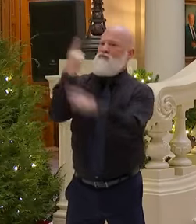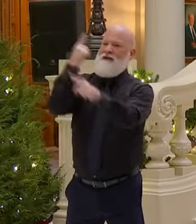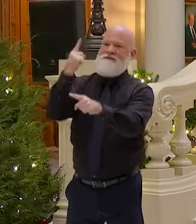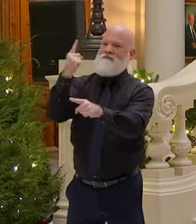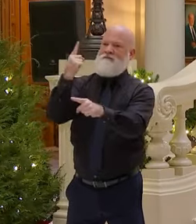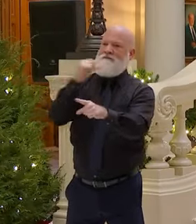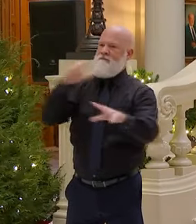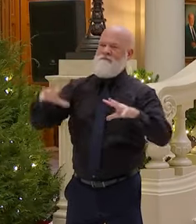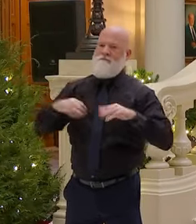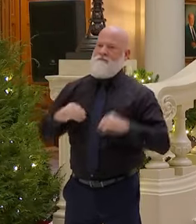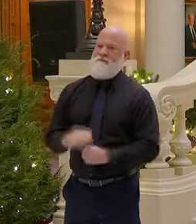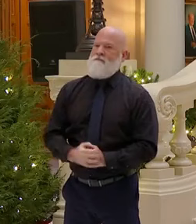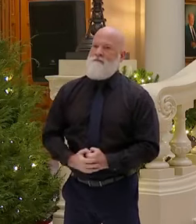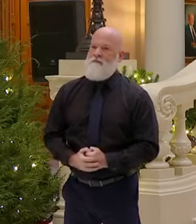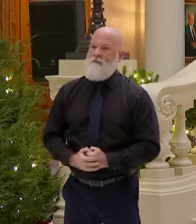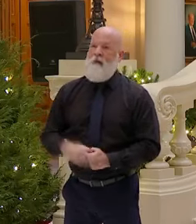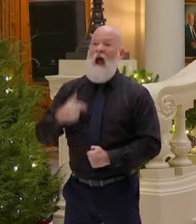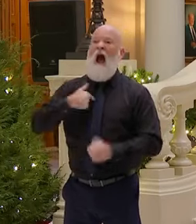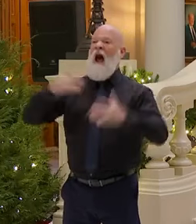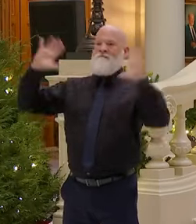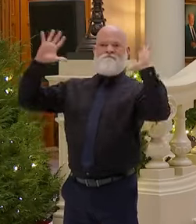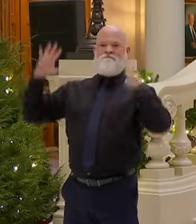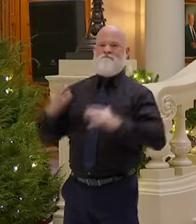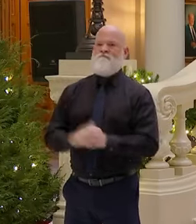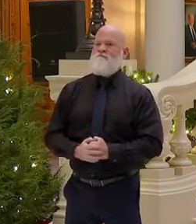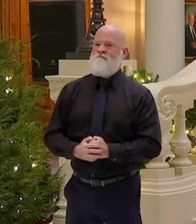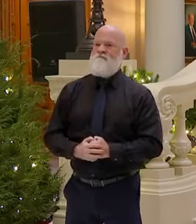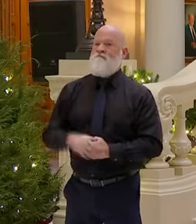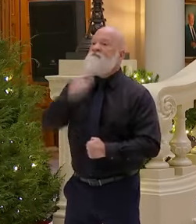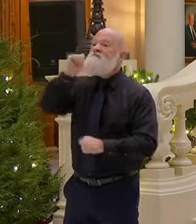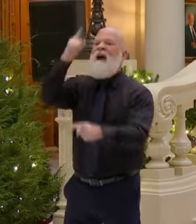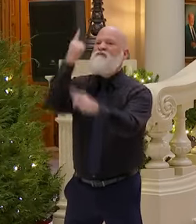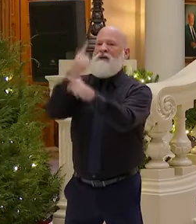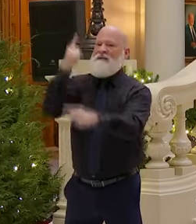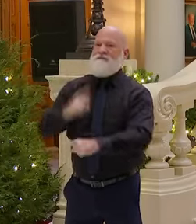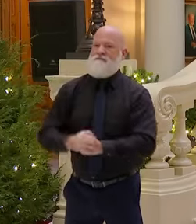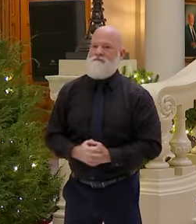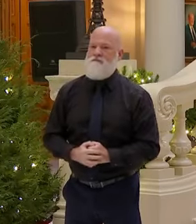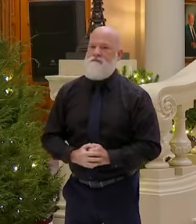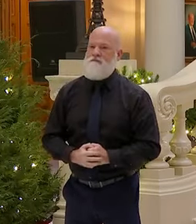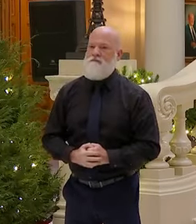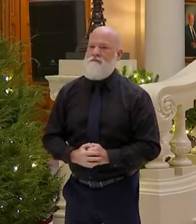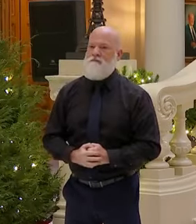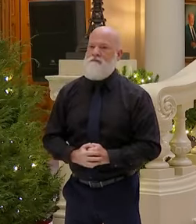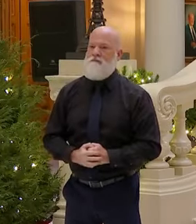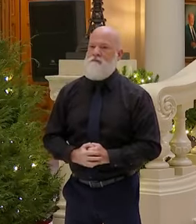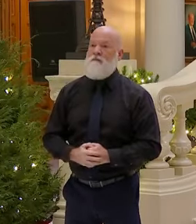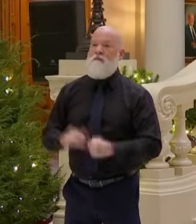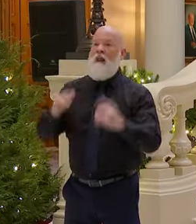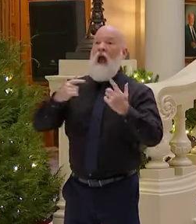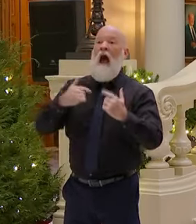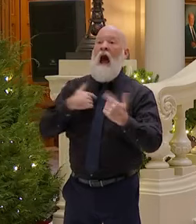I, I, it's not right. And y'all, I don't have anything scripted. This is,